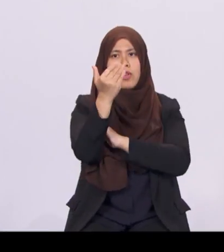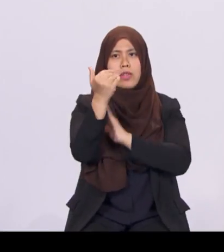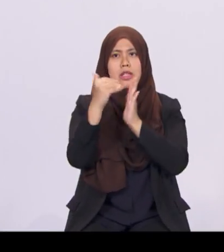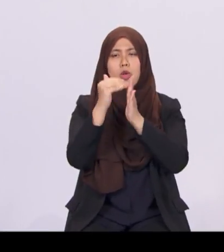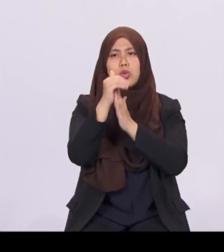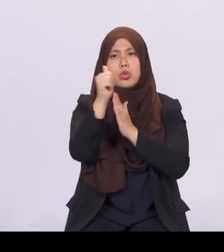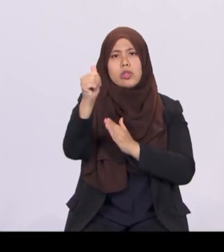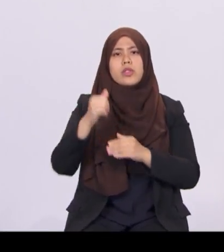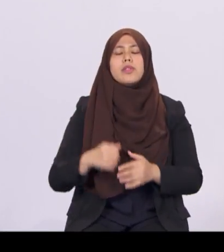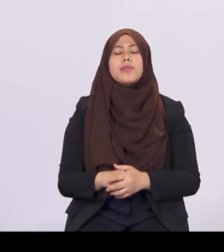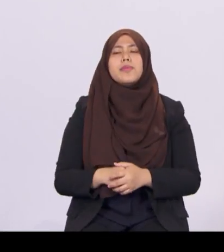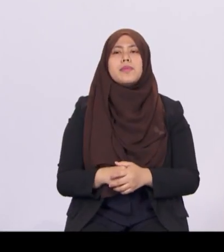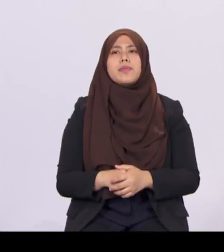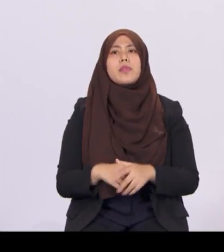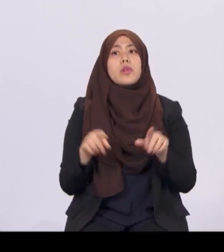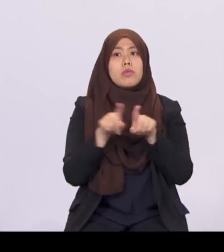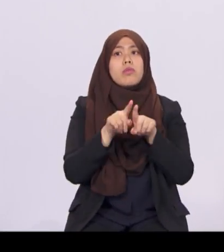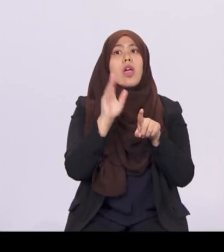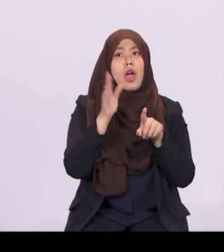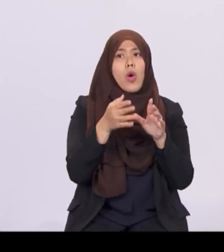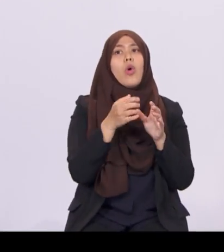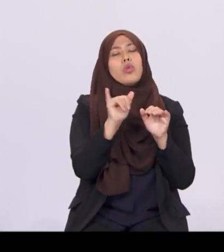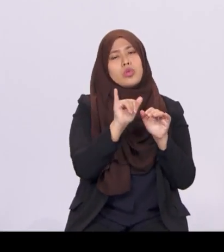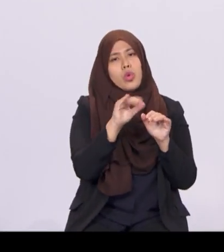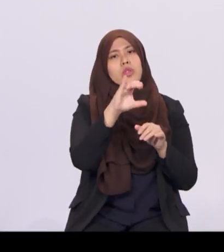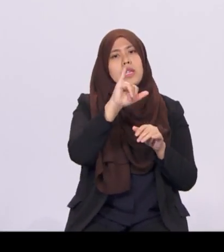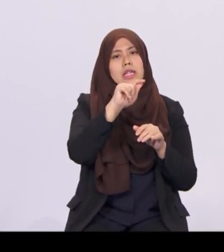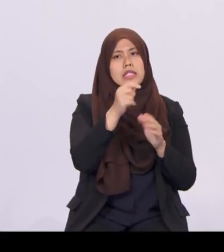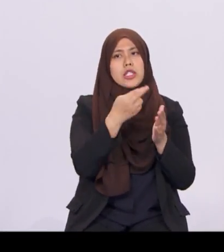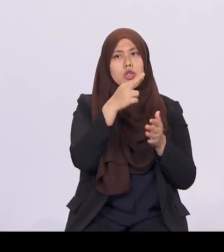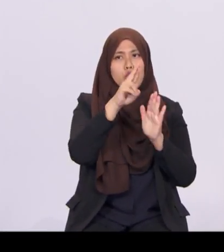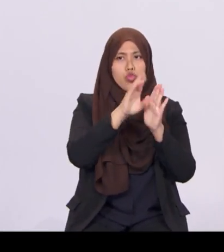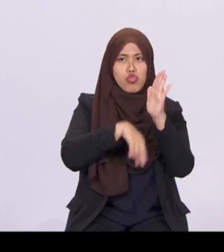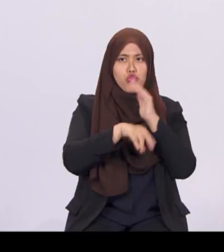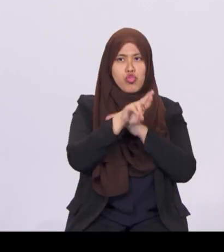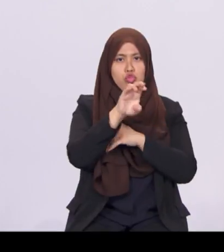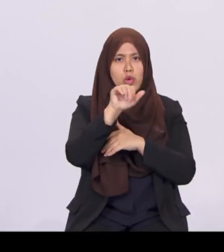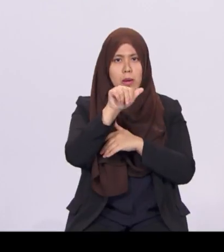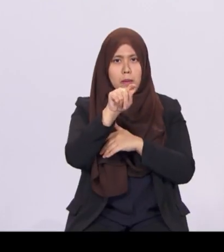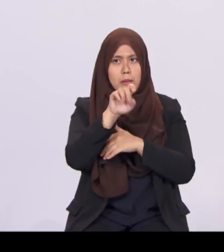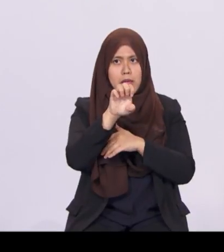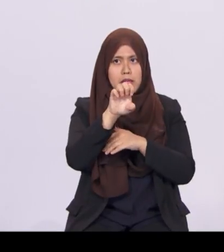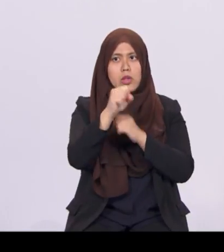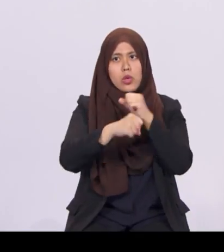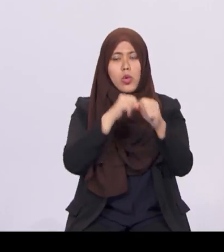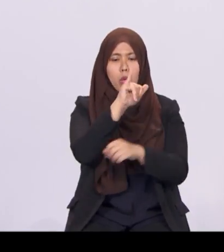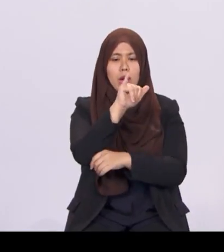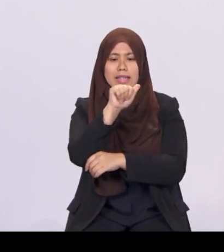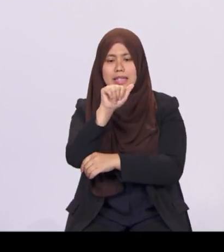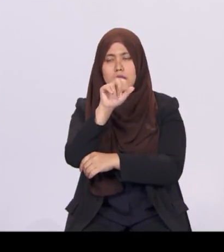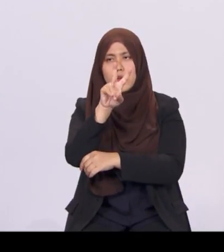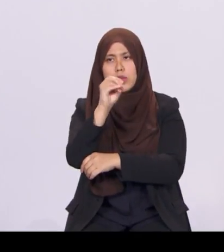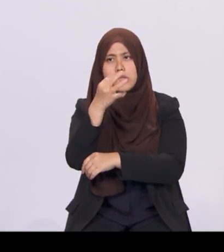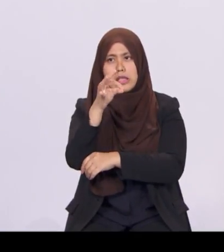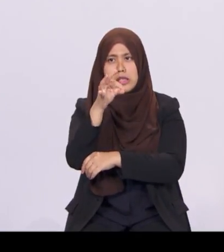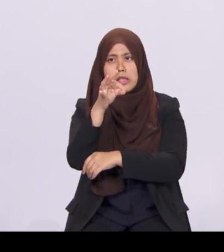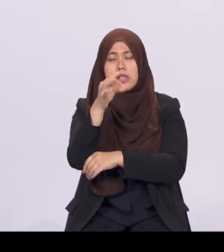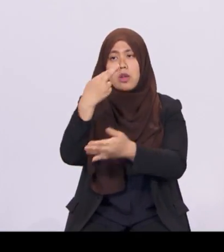I will also extend the CIT rebates to YA 2019, at a rate of 20% of tax payable, capped at $10